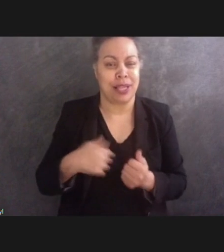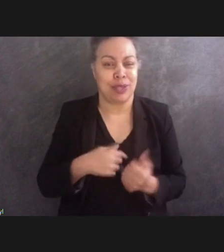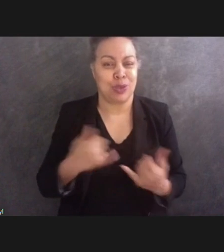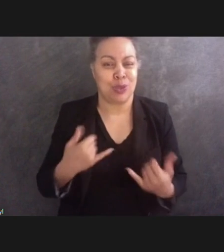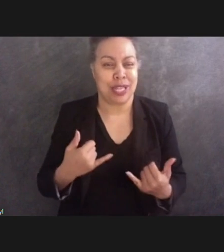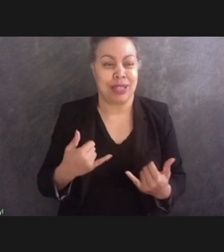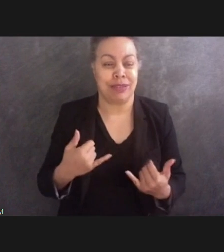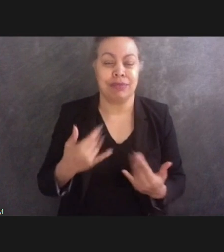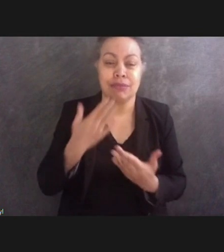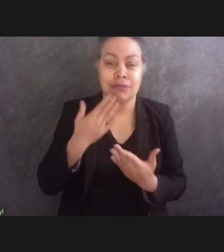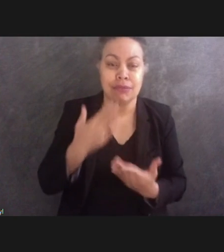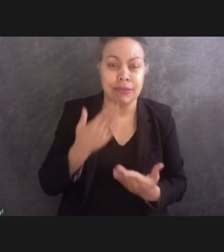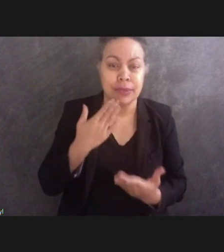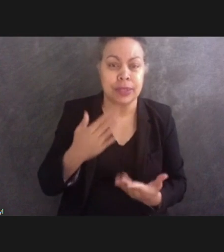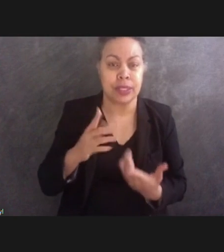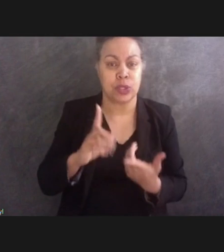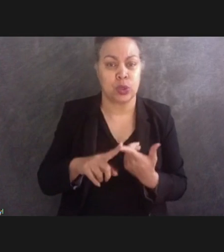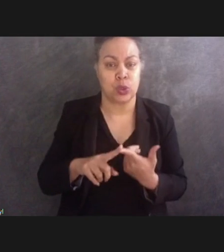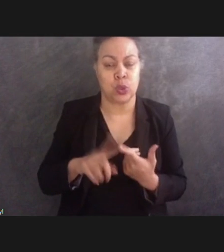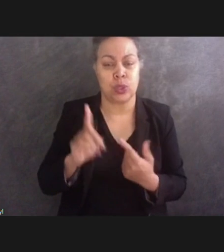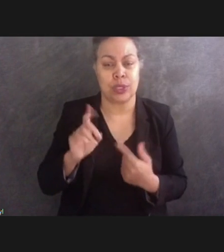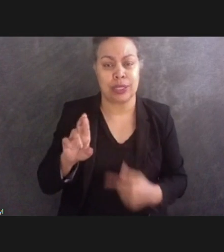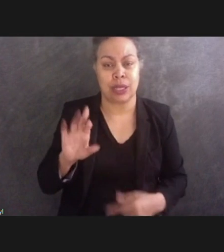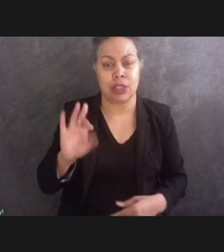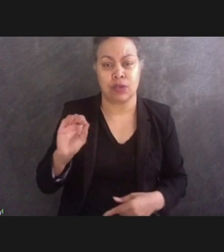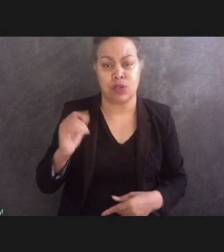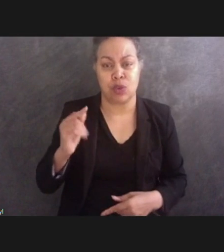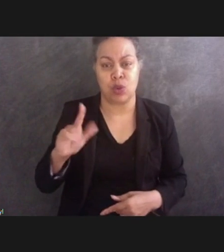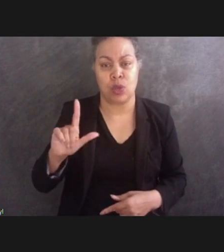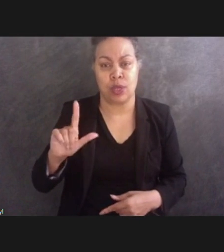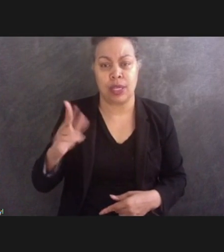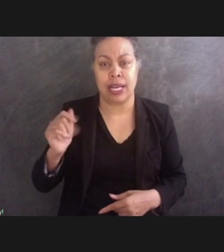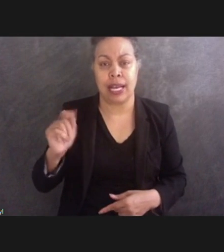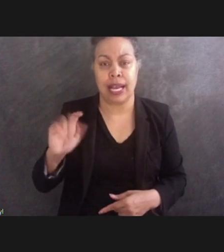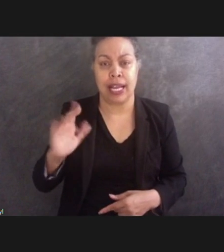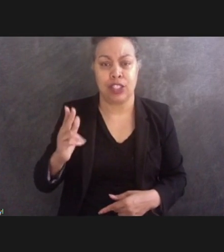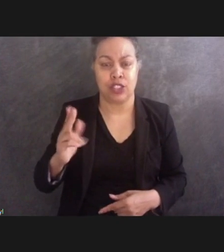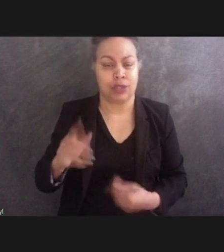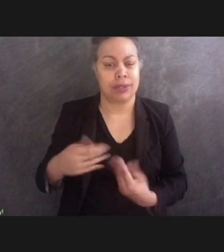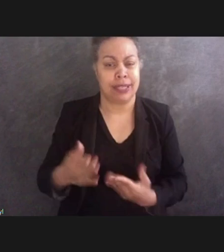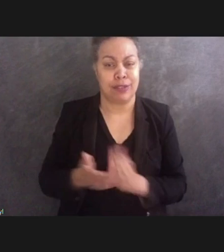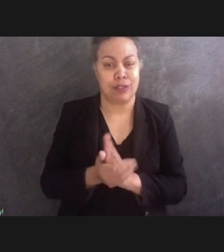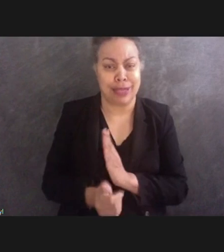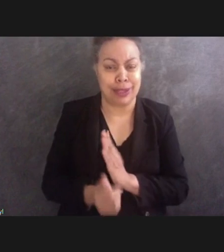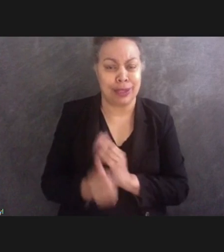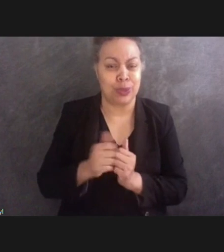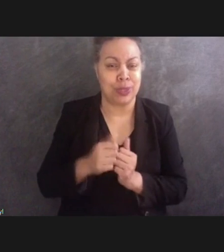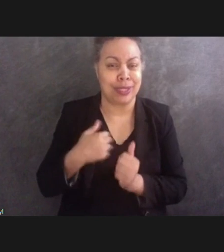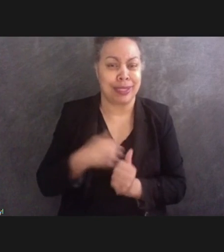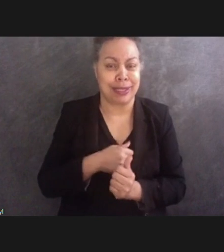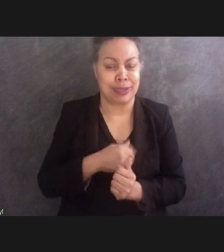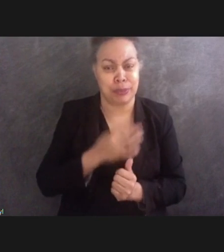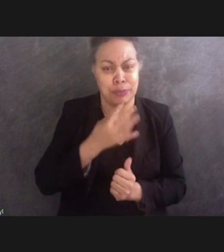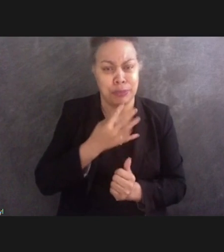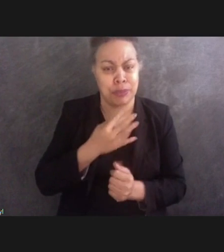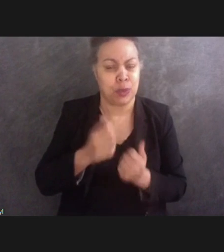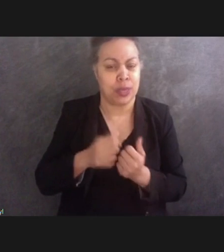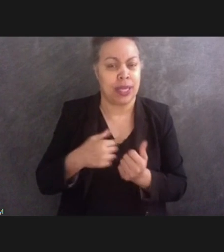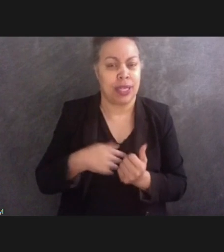to Dr. Fogel Hatch for sharing her talents and her gifts with us. For her tremendous contribution